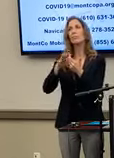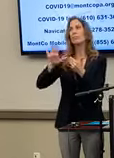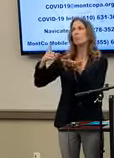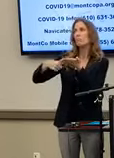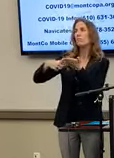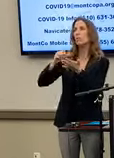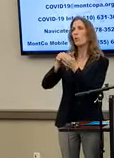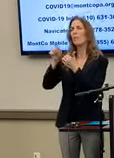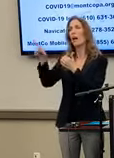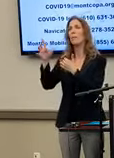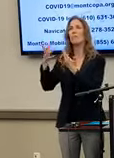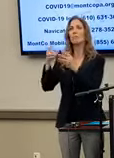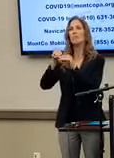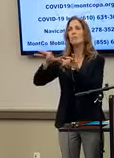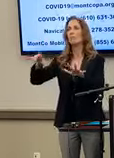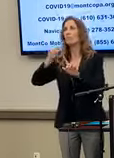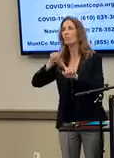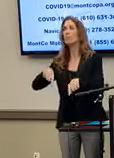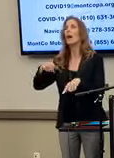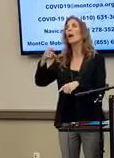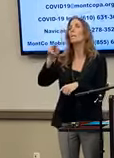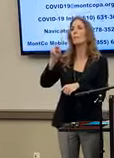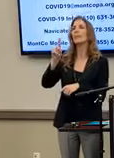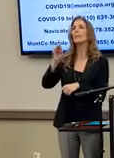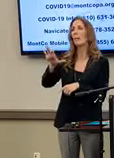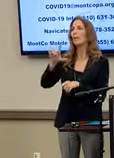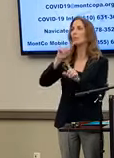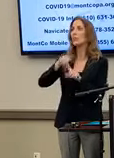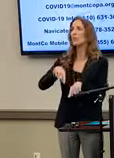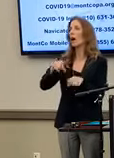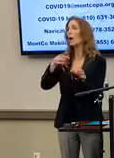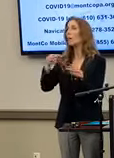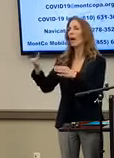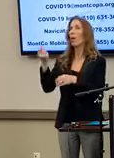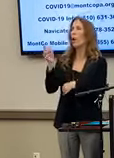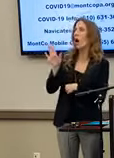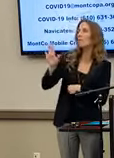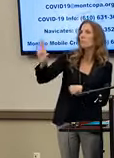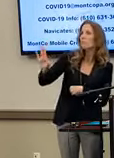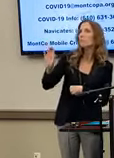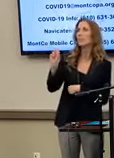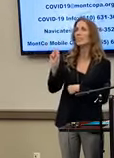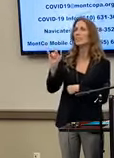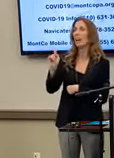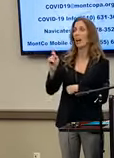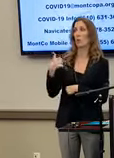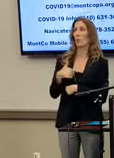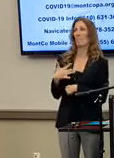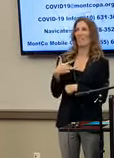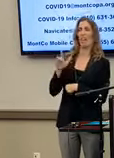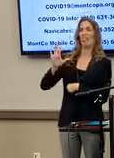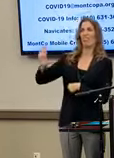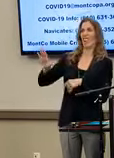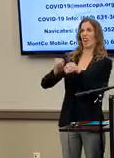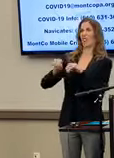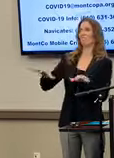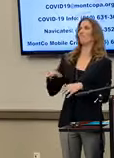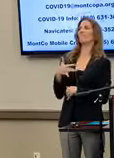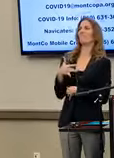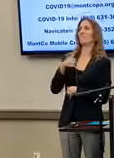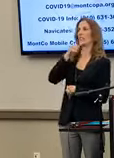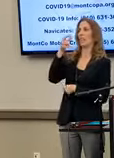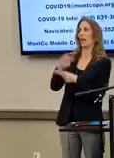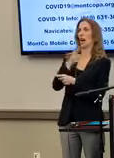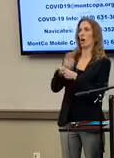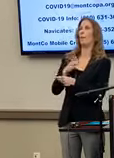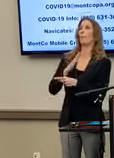response site plan, which we did not feel was adequate, and we asked them